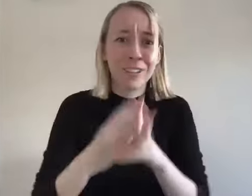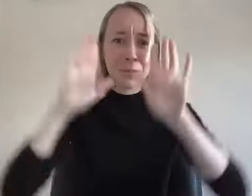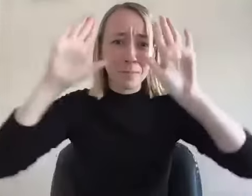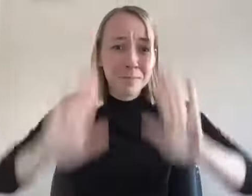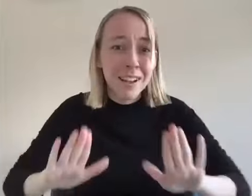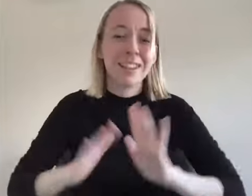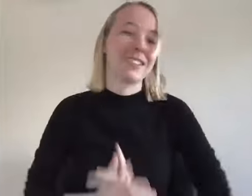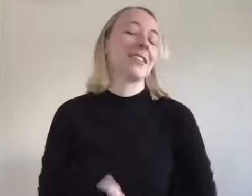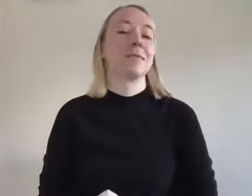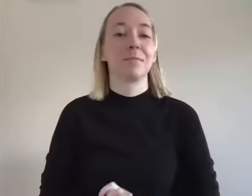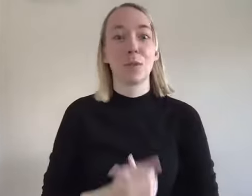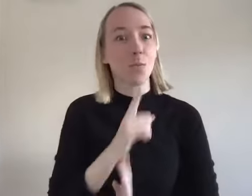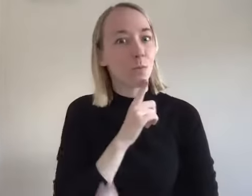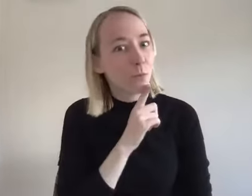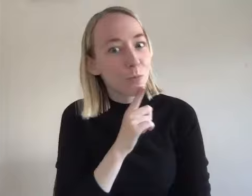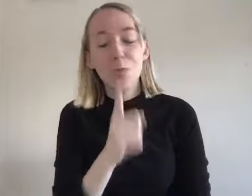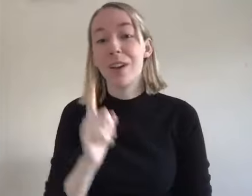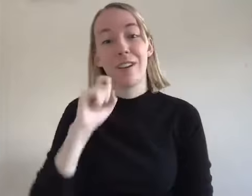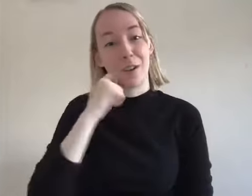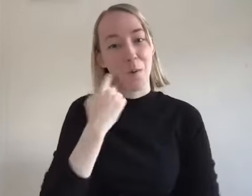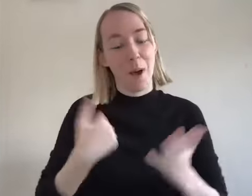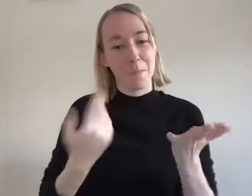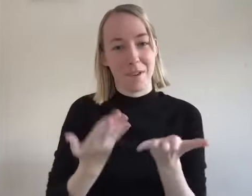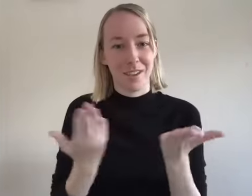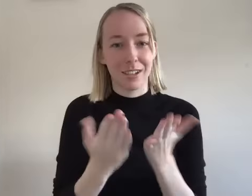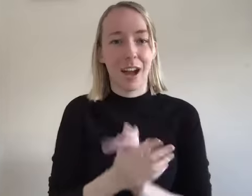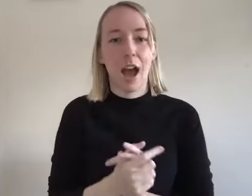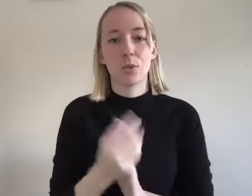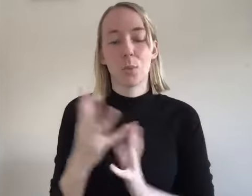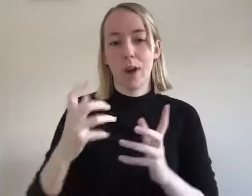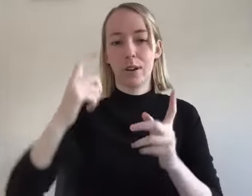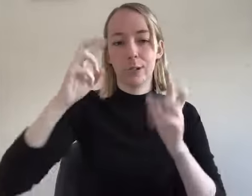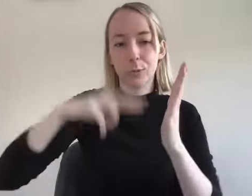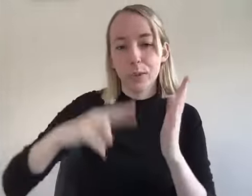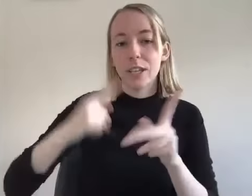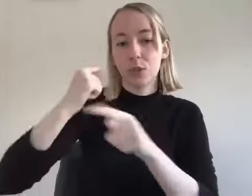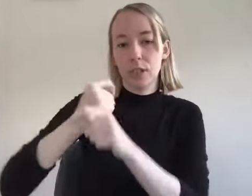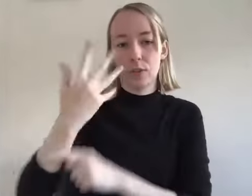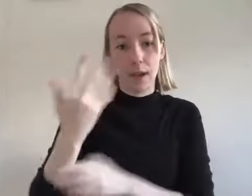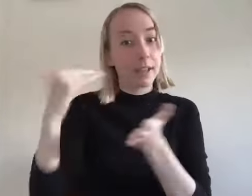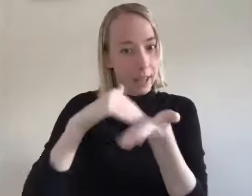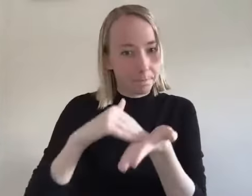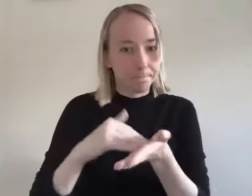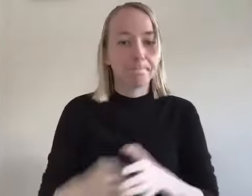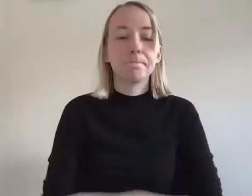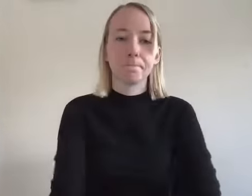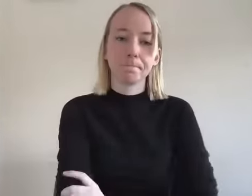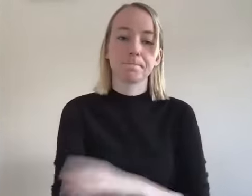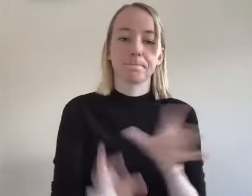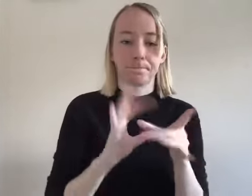it's um yeah very cool to be here um i just wanted to read tradition five one more time um just to like center